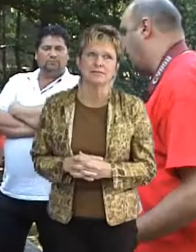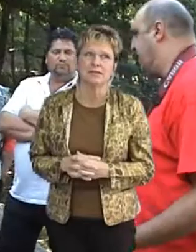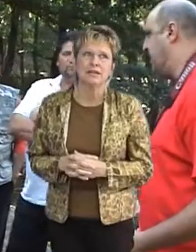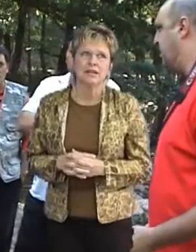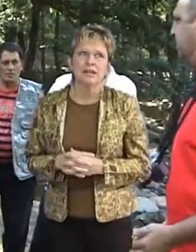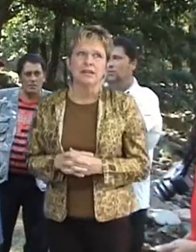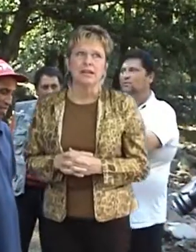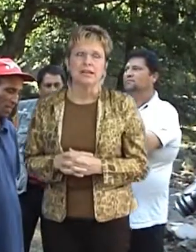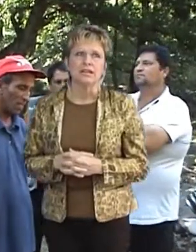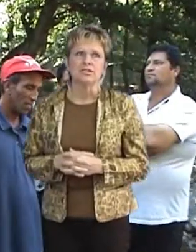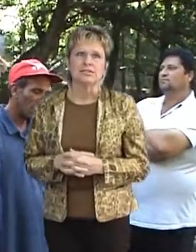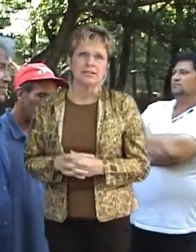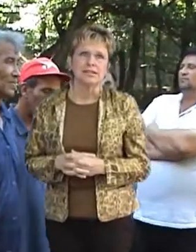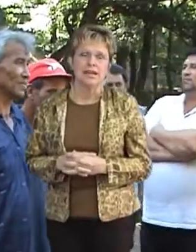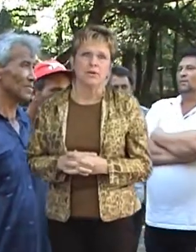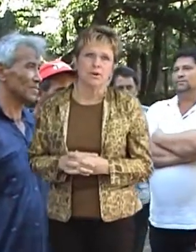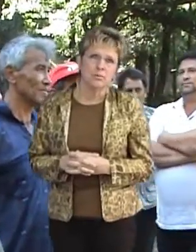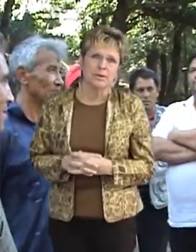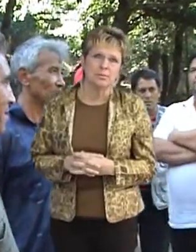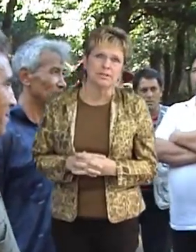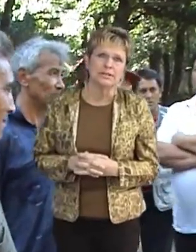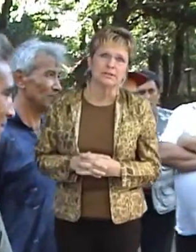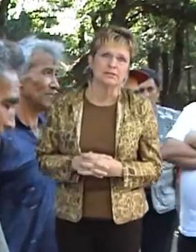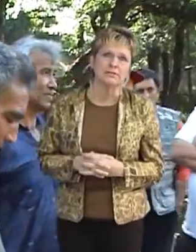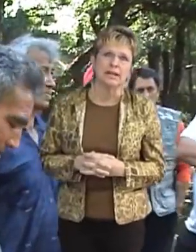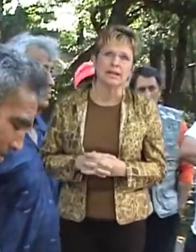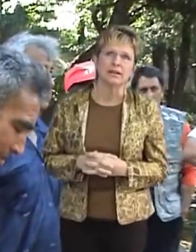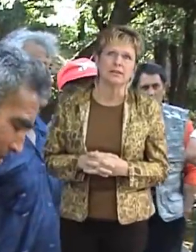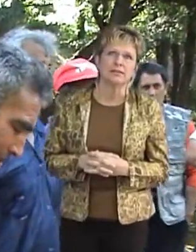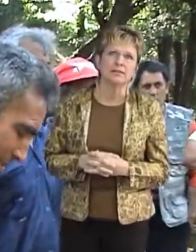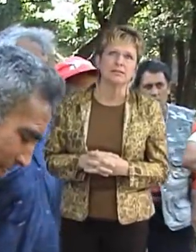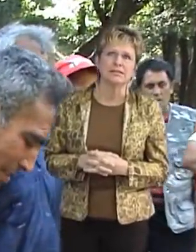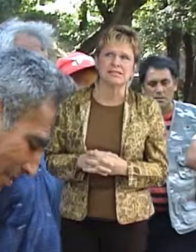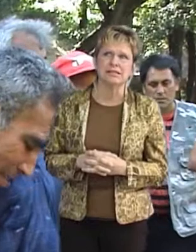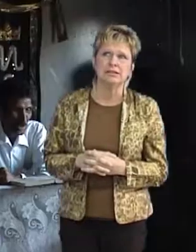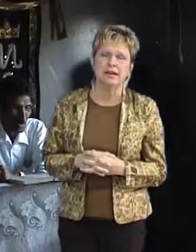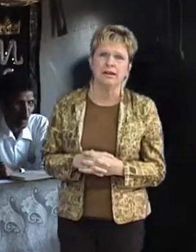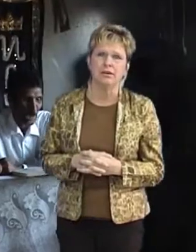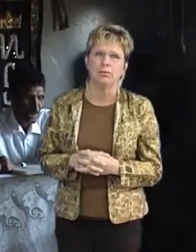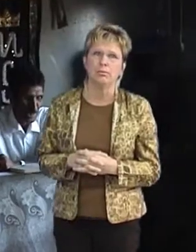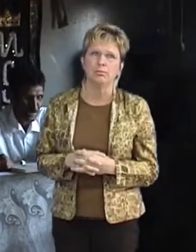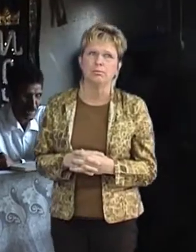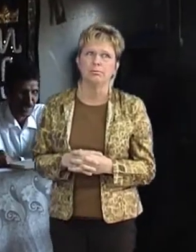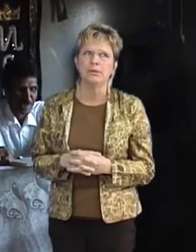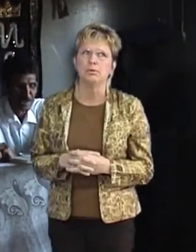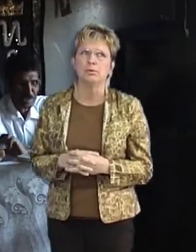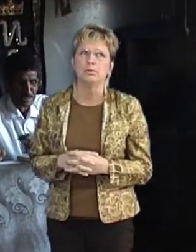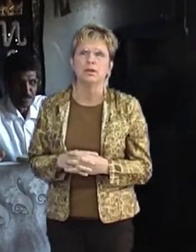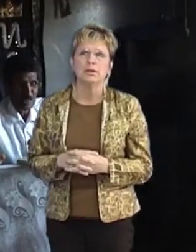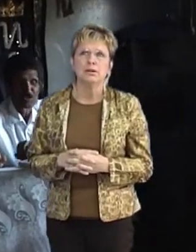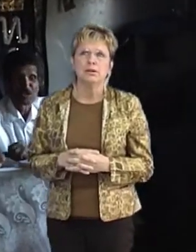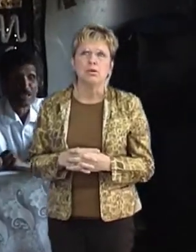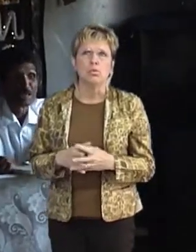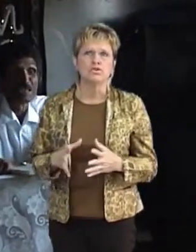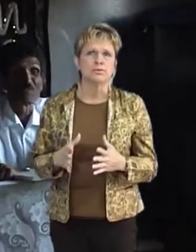and to see how other people live and to see how people